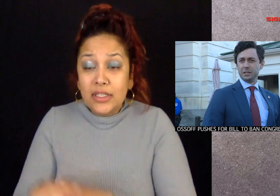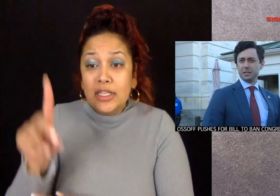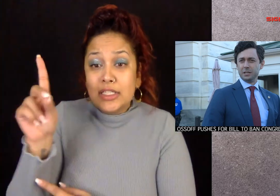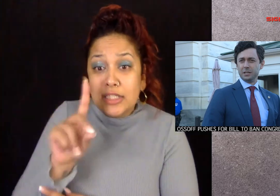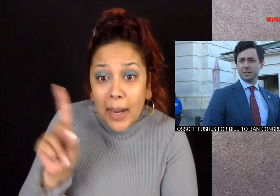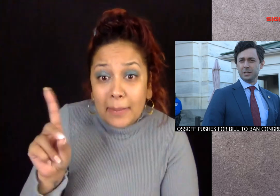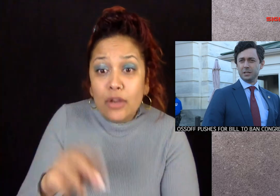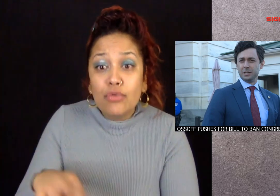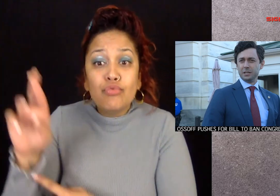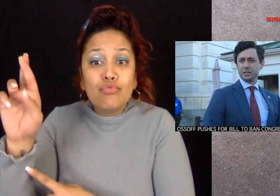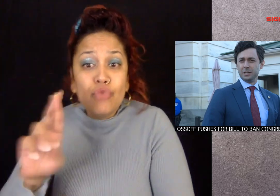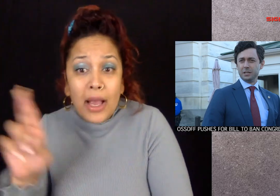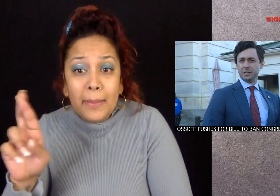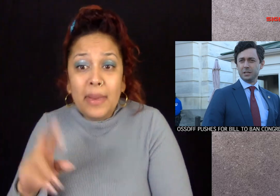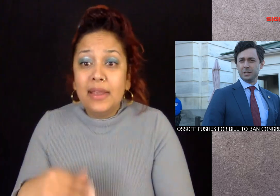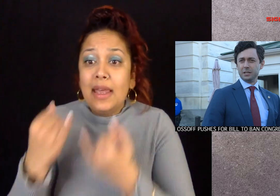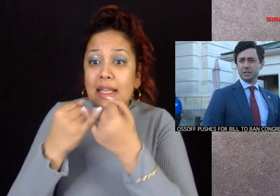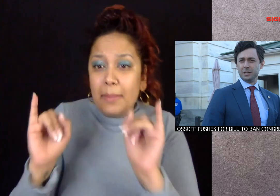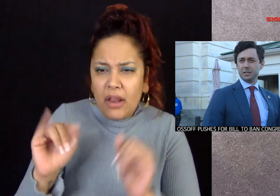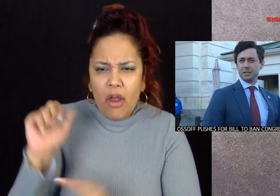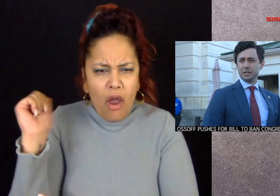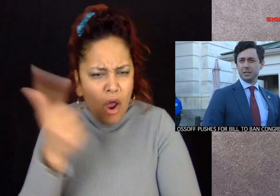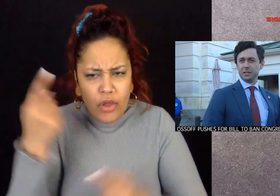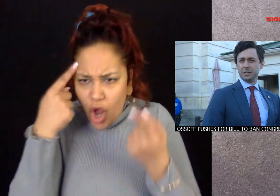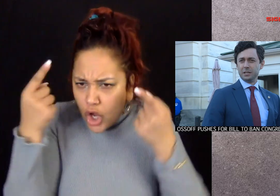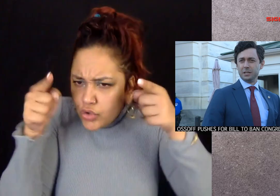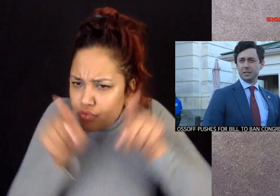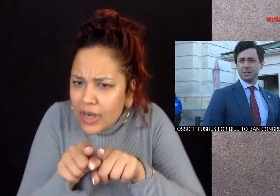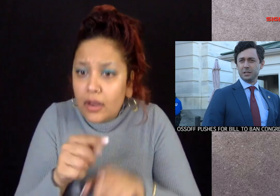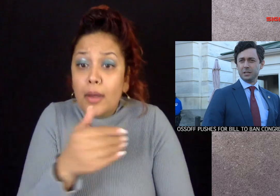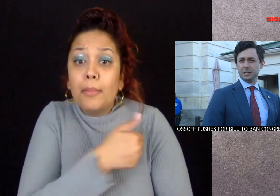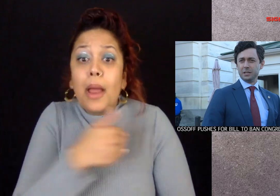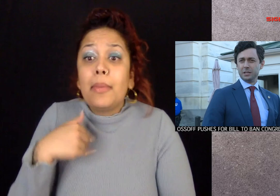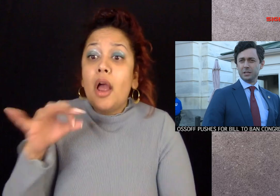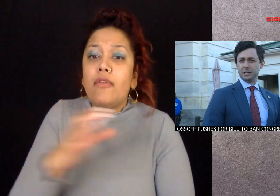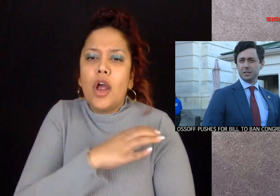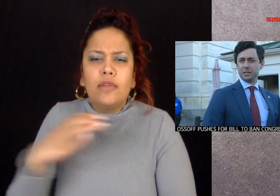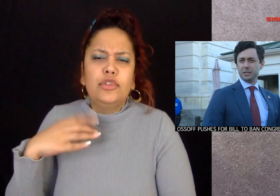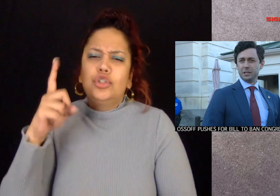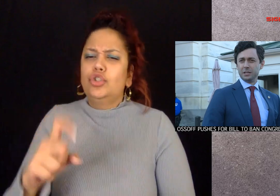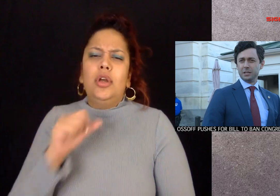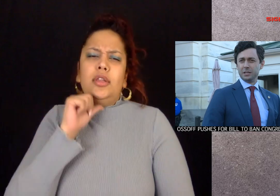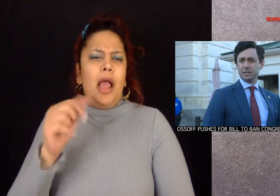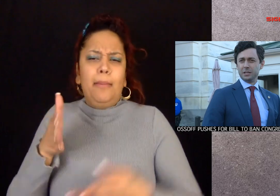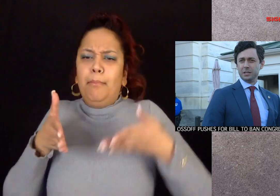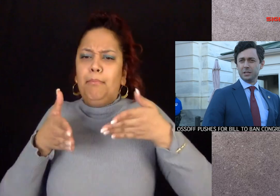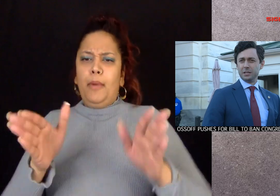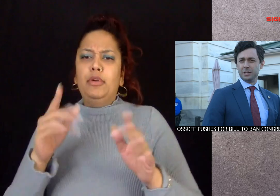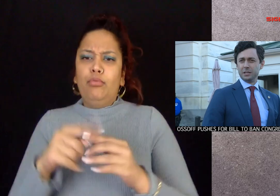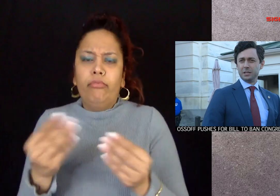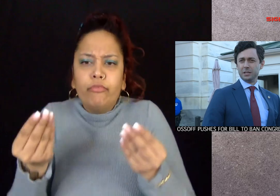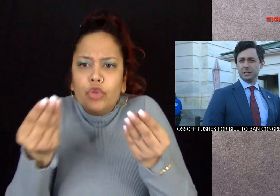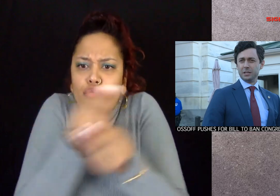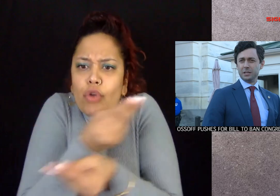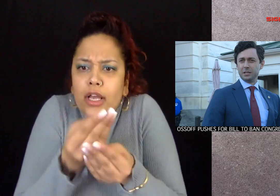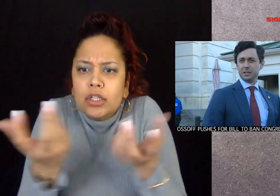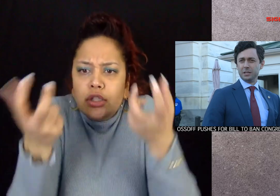information they received during briefings. and that 75% of the country, Democrats,